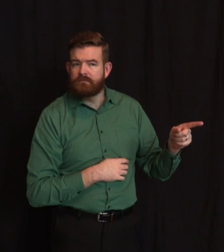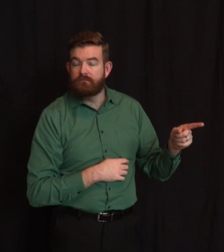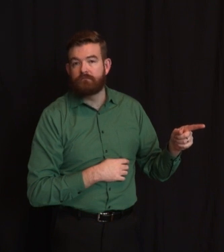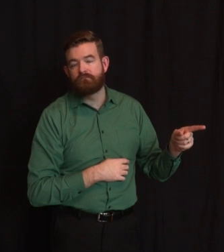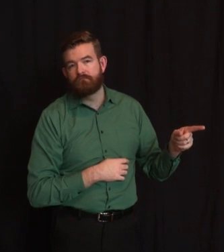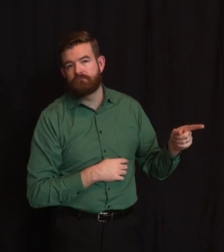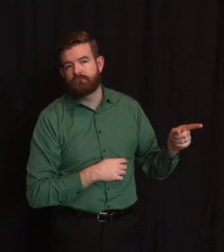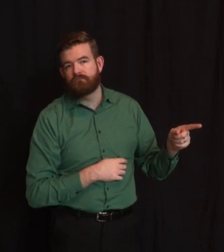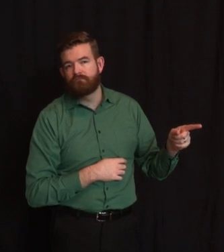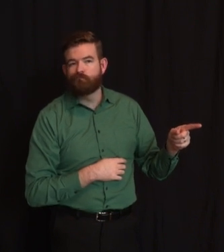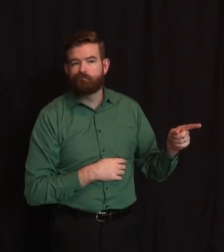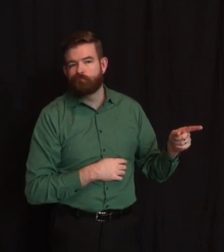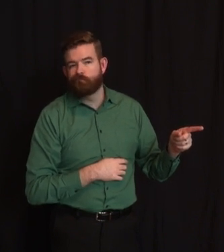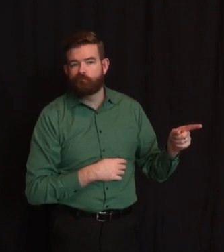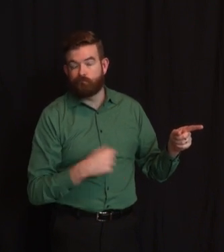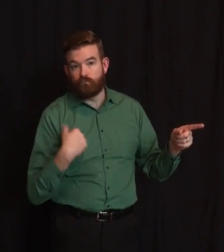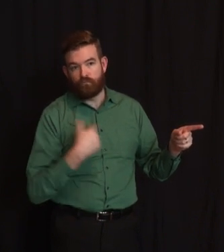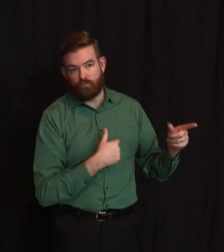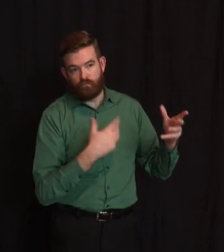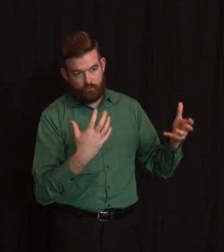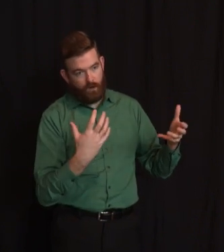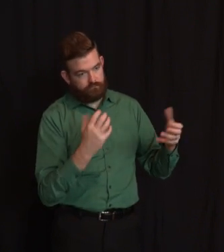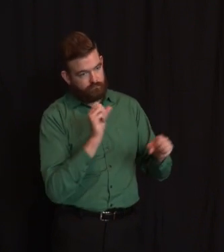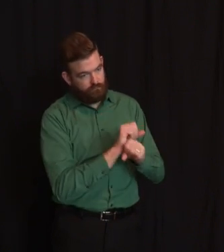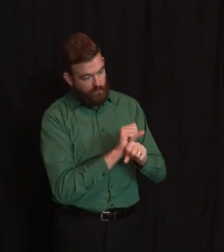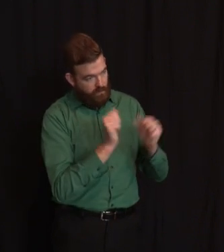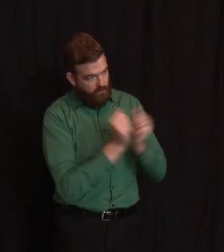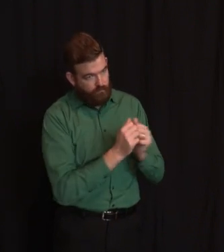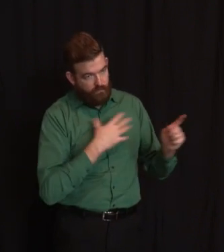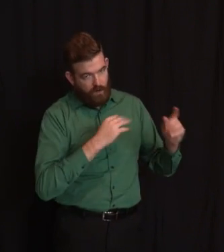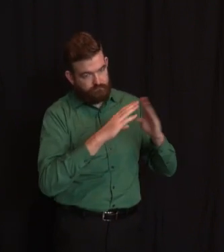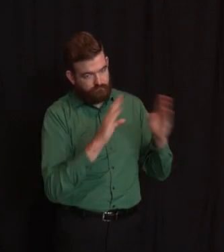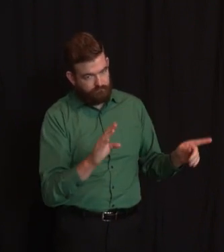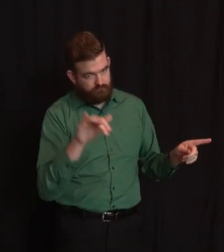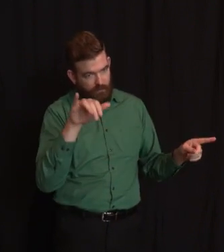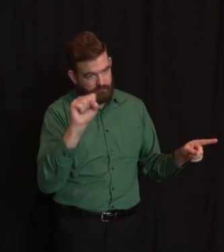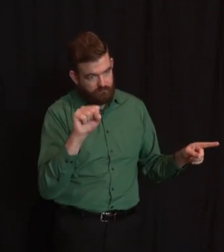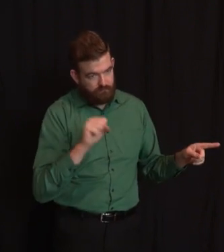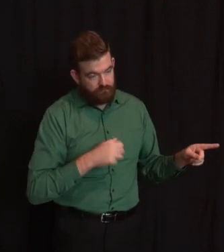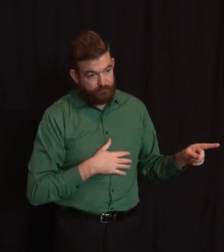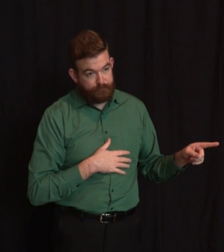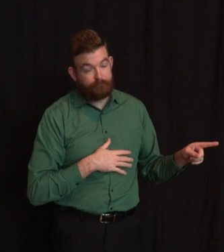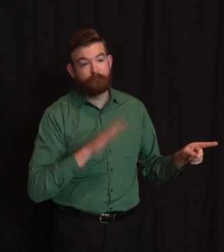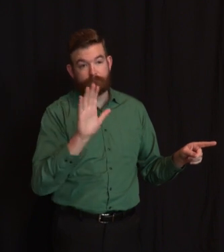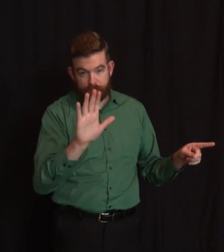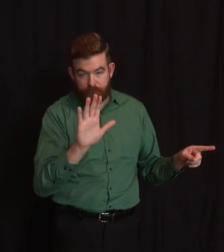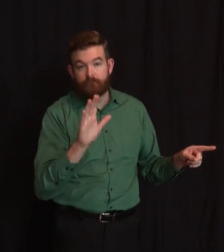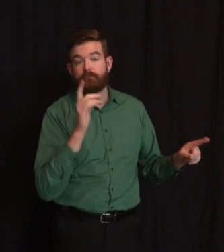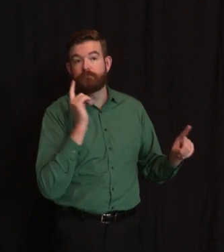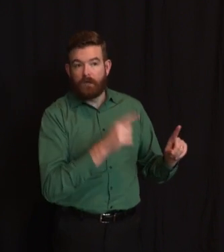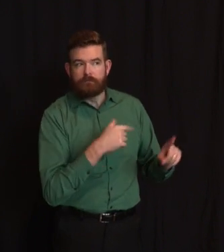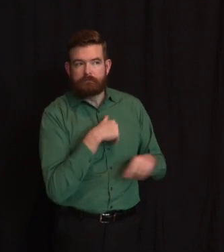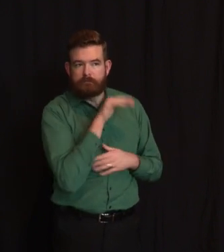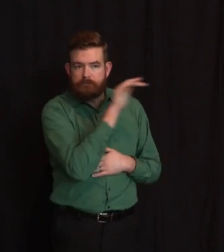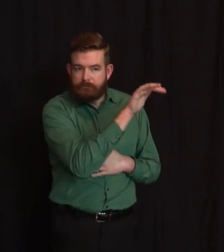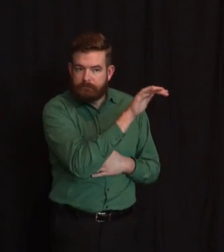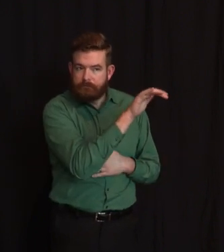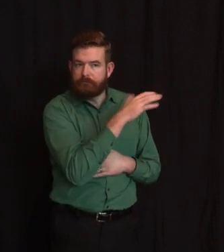to actually further that reality of a testing approach in our state that will